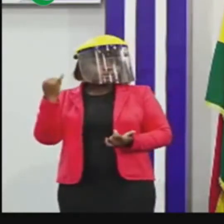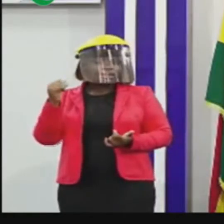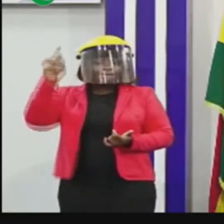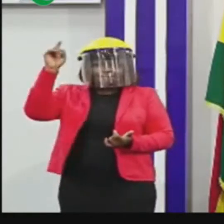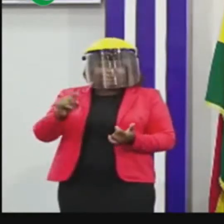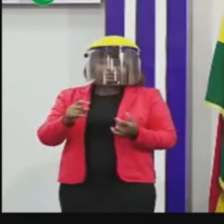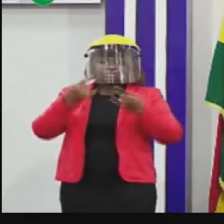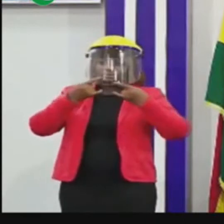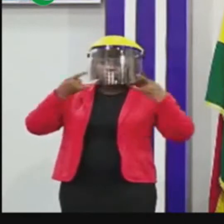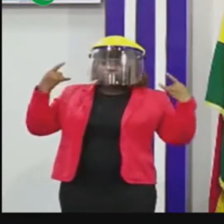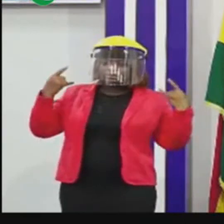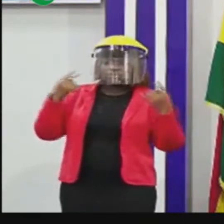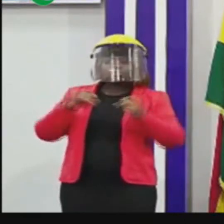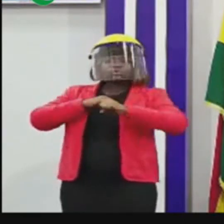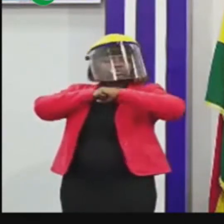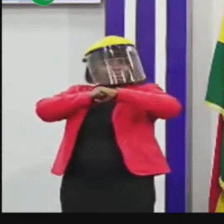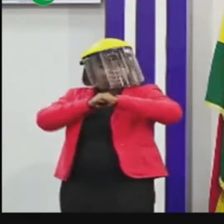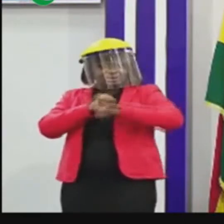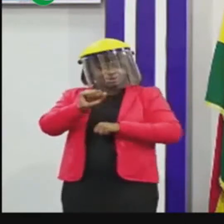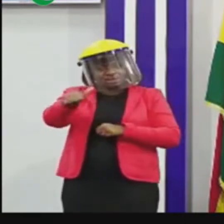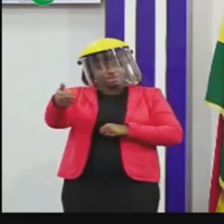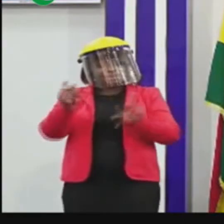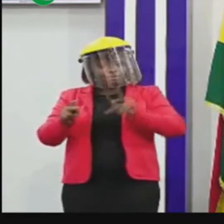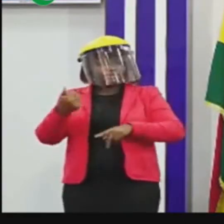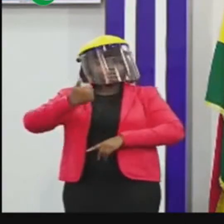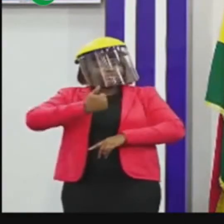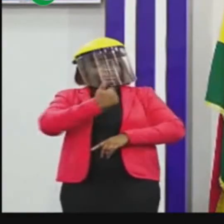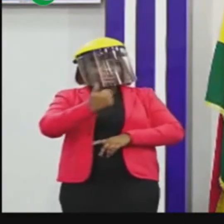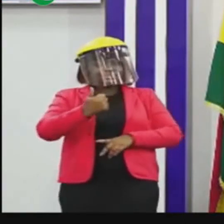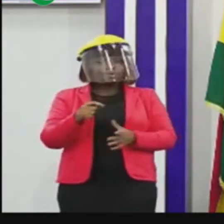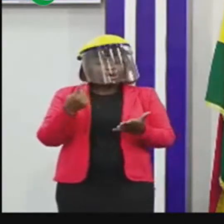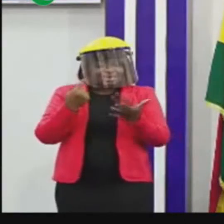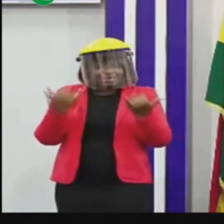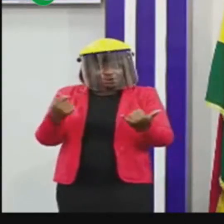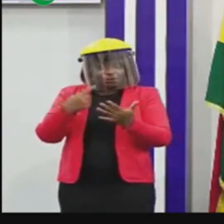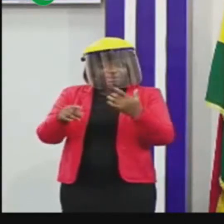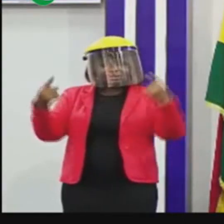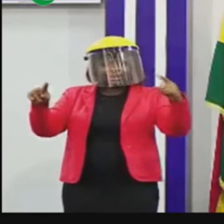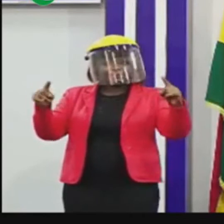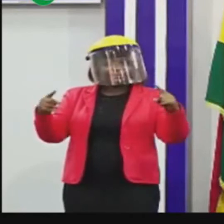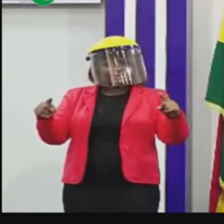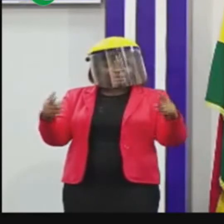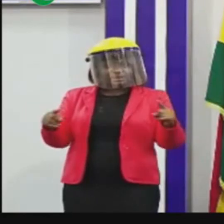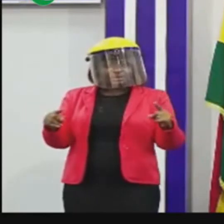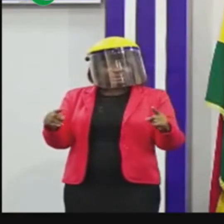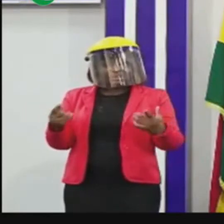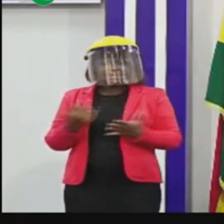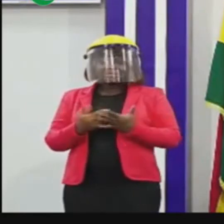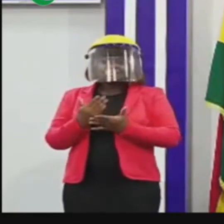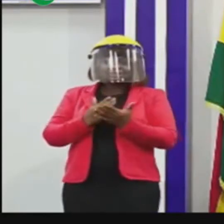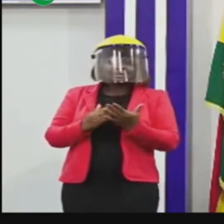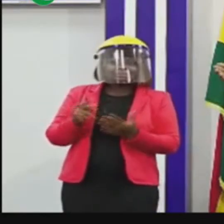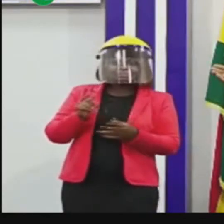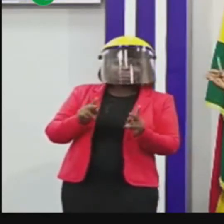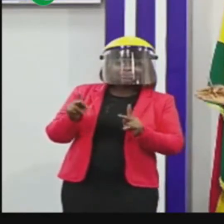are aware of face covering for the protective purposes that I've mentioned. And what is happening is this gray area about